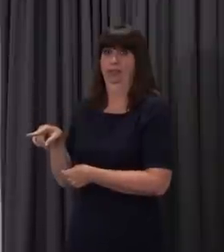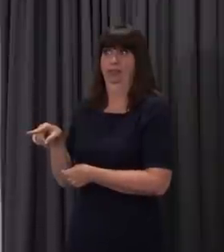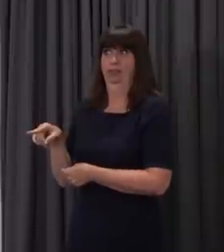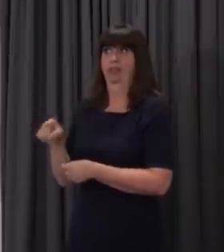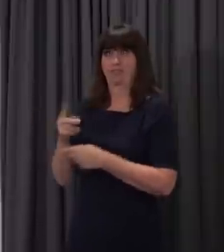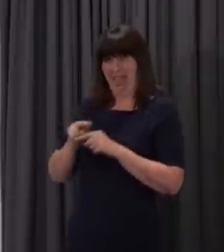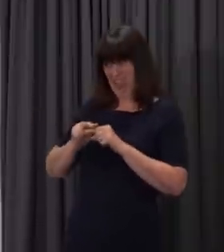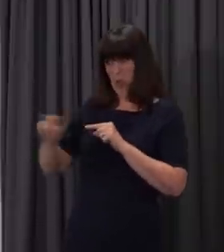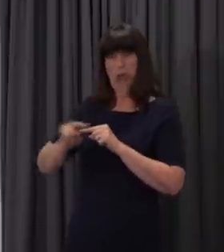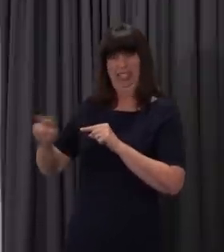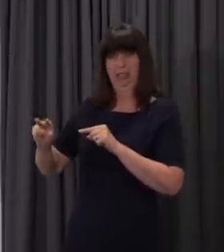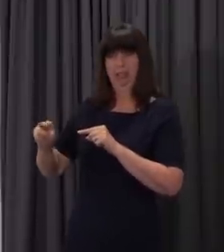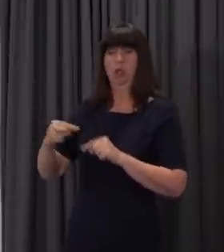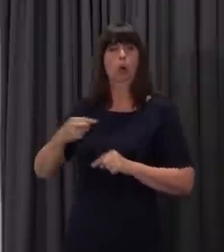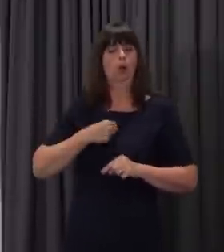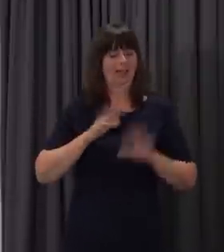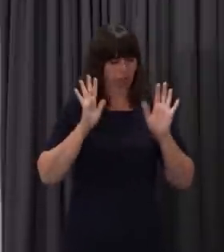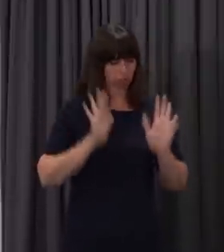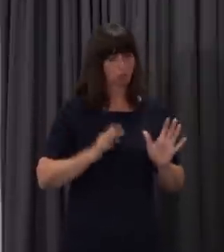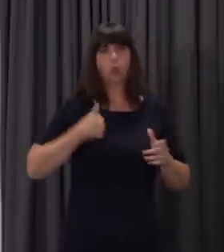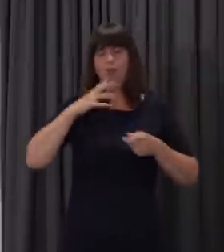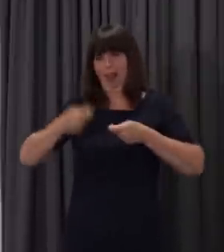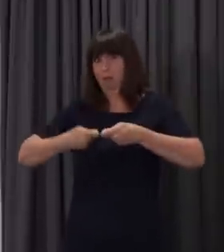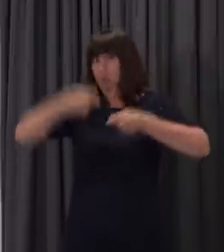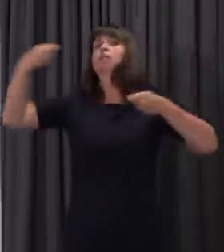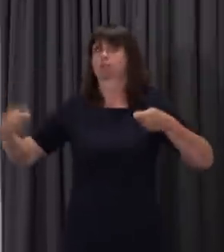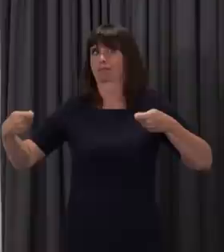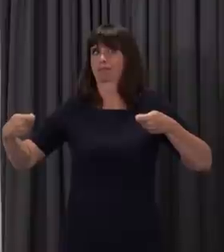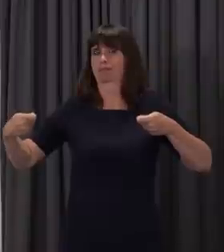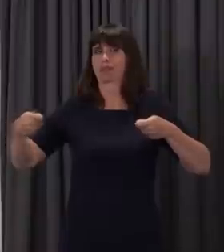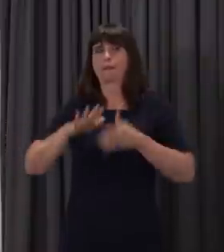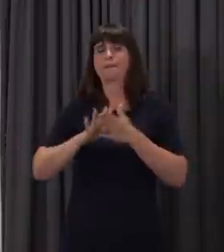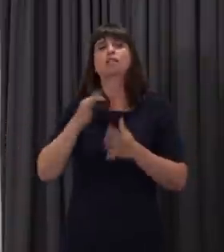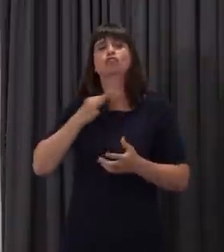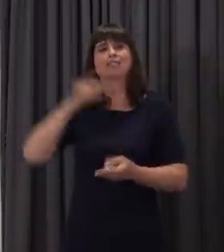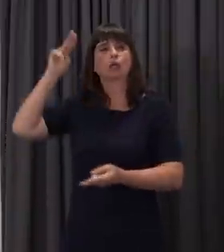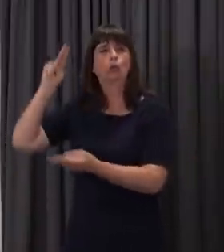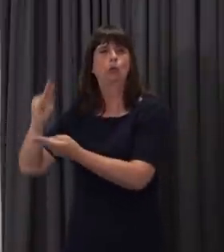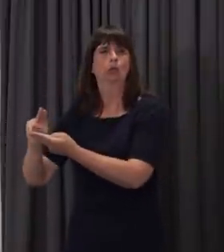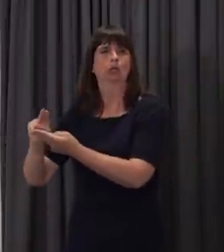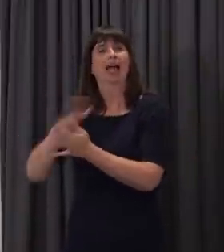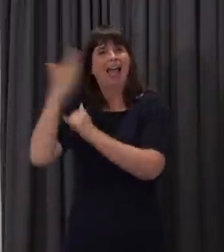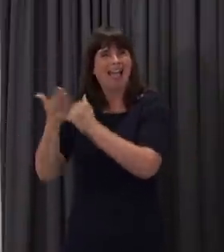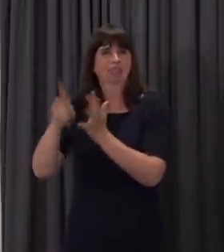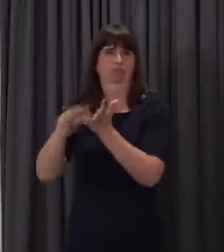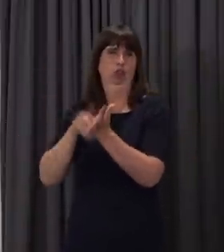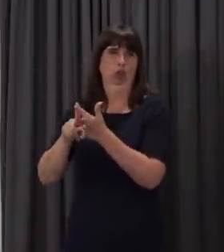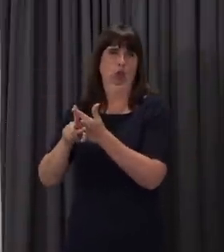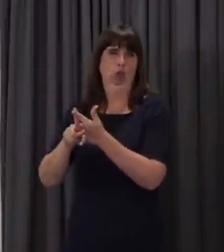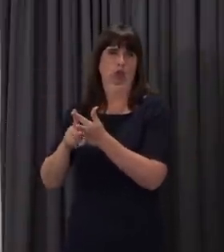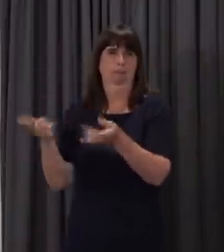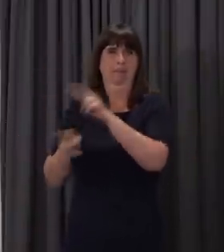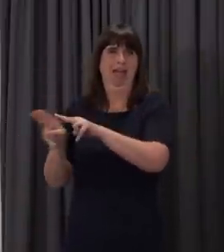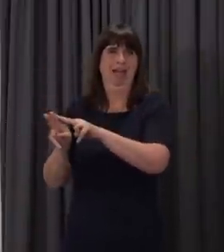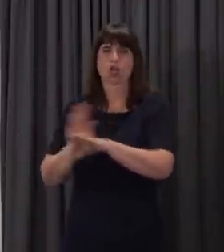15th start. We're going even further than that by starting right at the end of June. And I want to make it absolutely